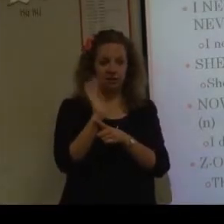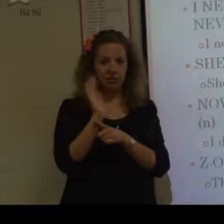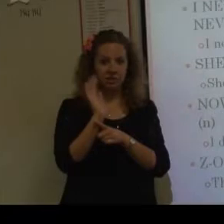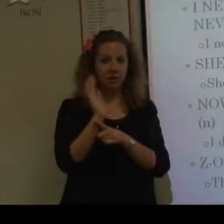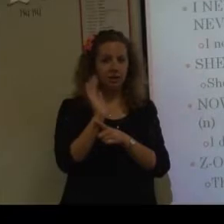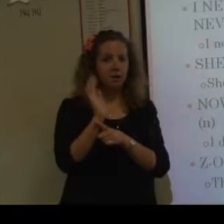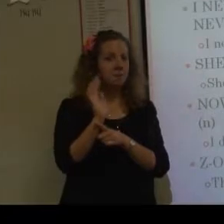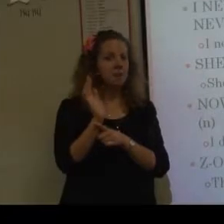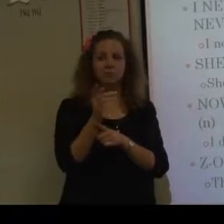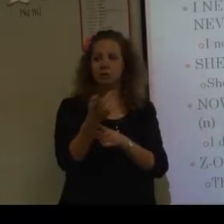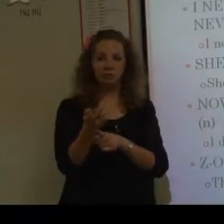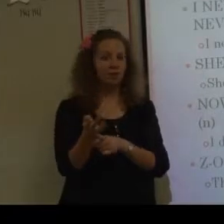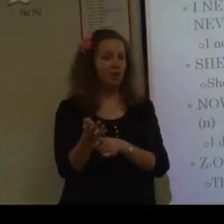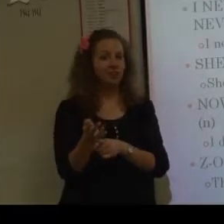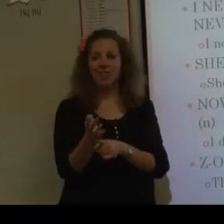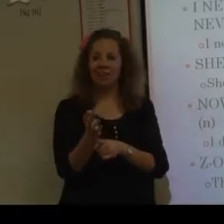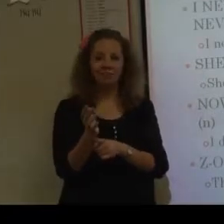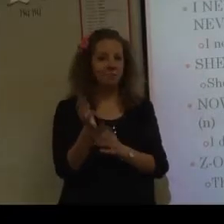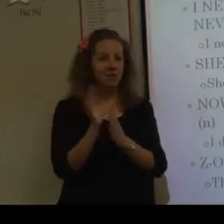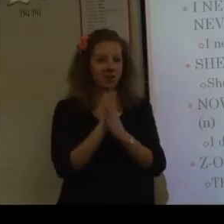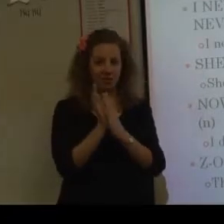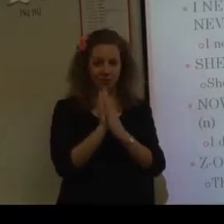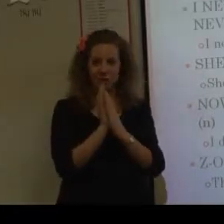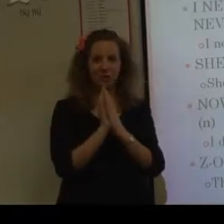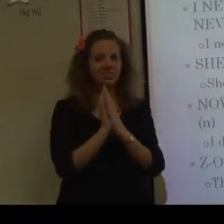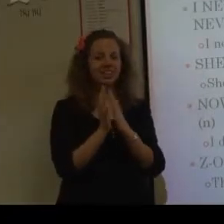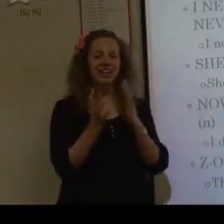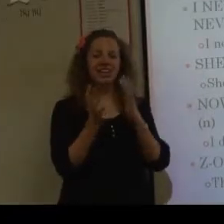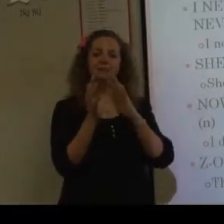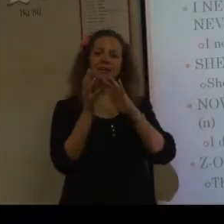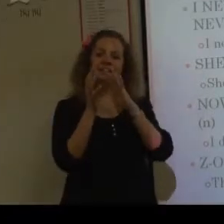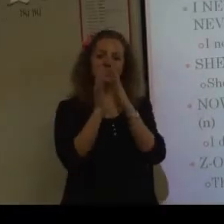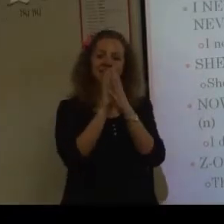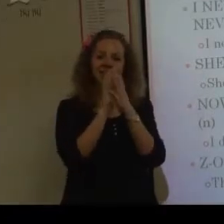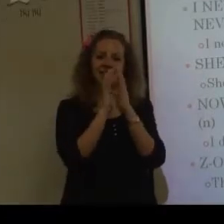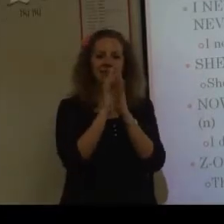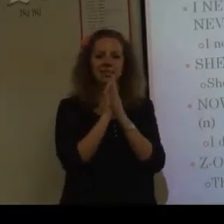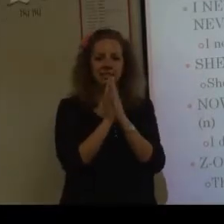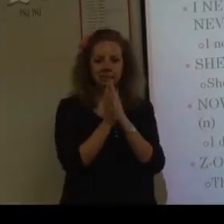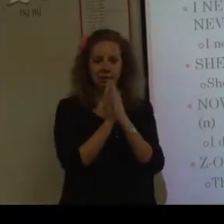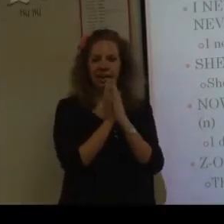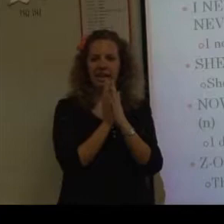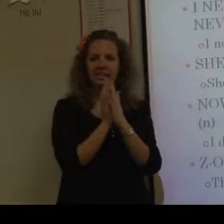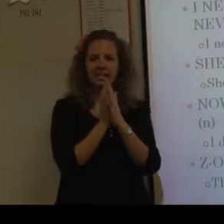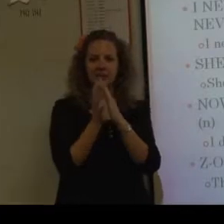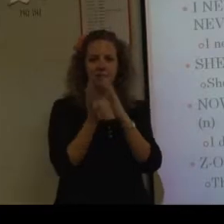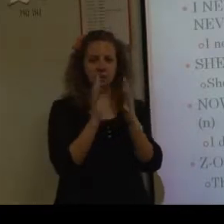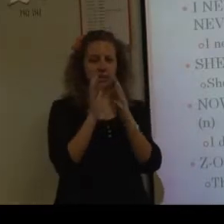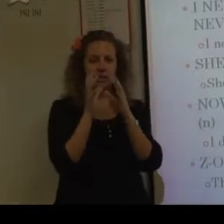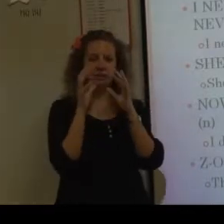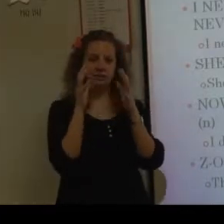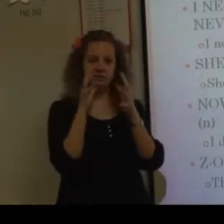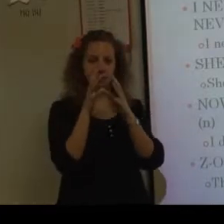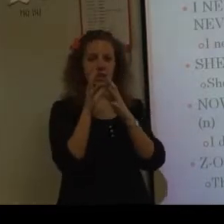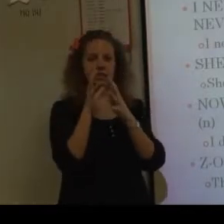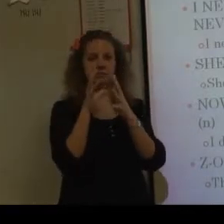seen it this way. But I'm sure there are like. Okay. Many other versions. And because like. Even a similar hand sign. Like. Like.